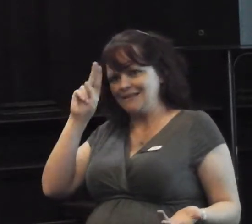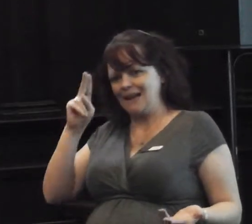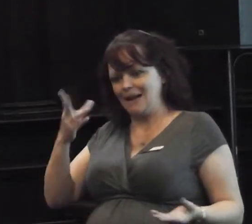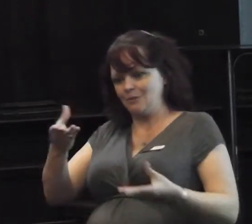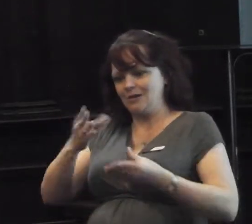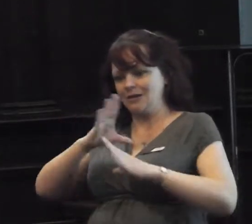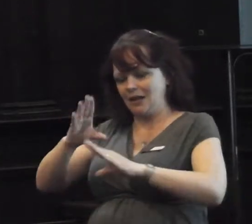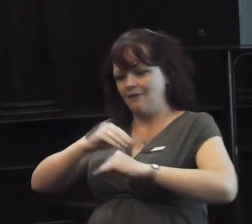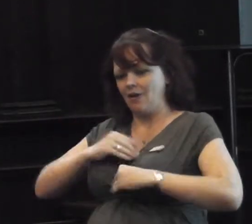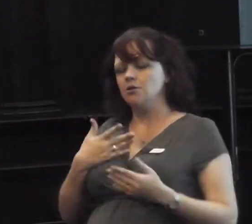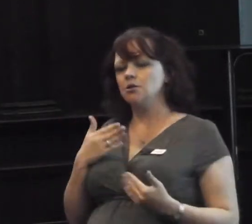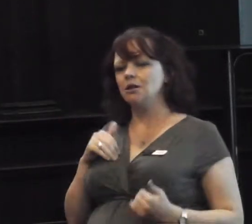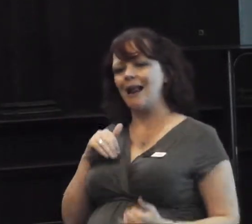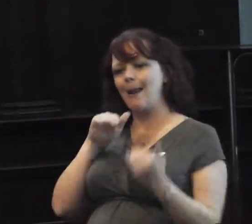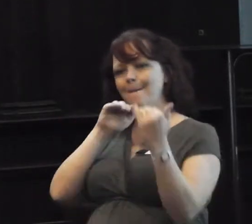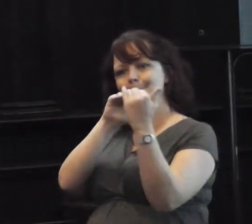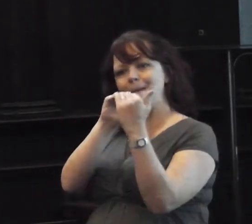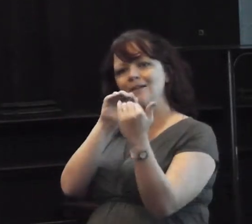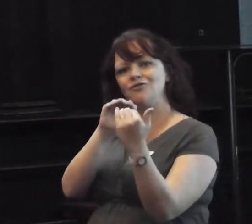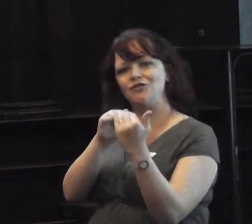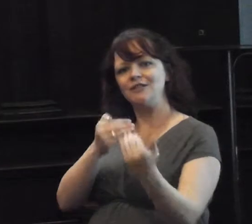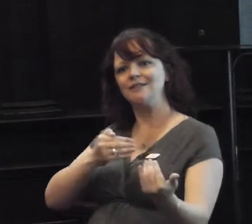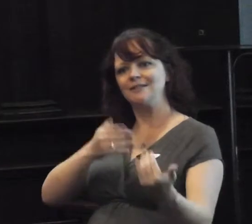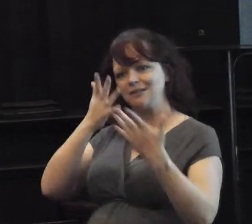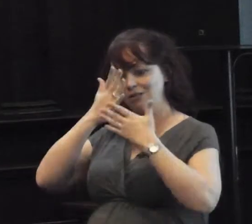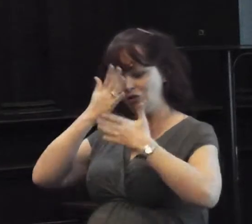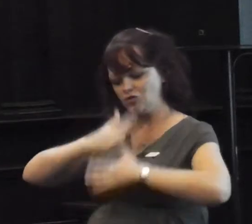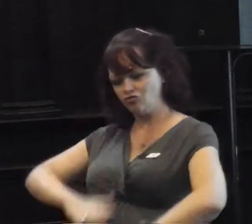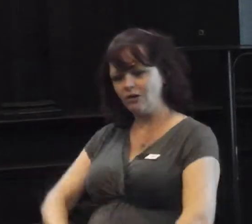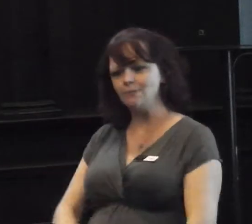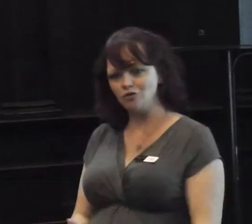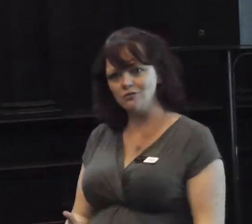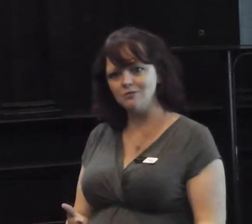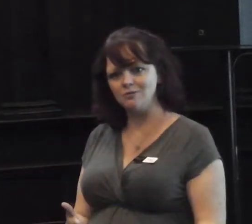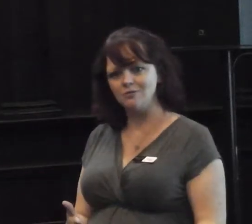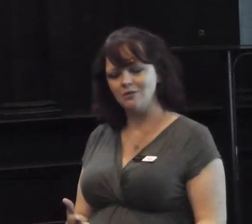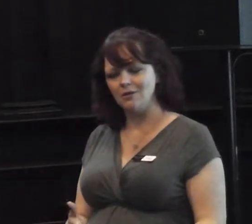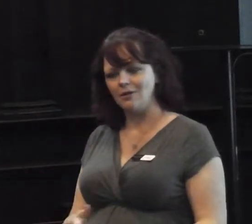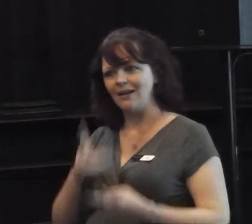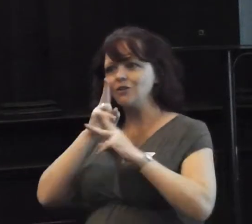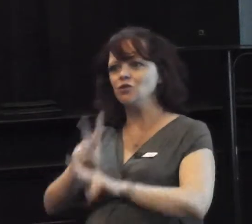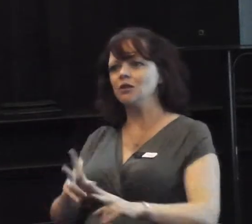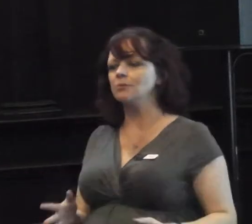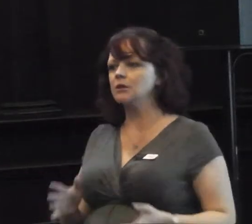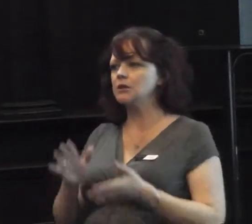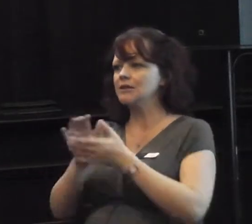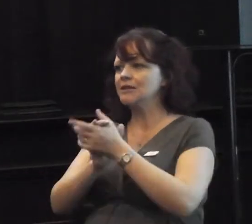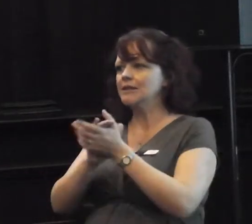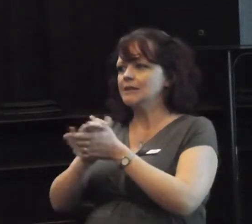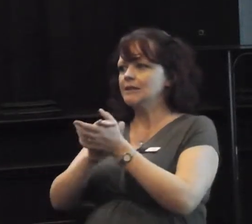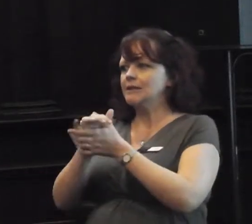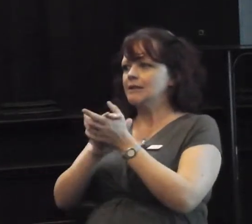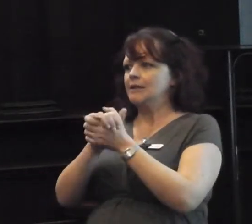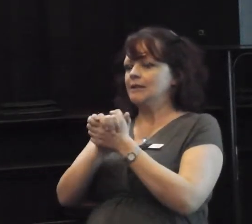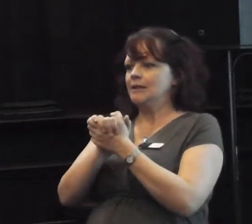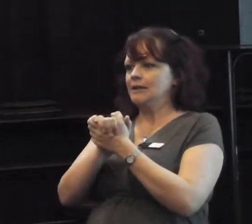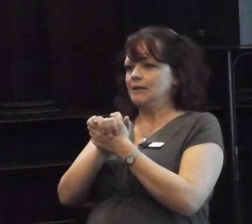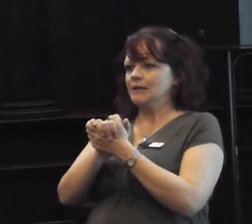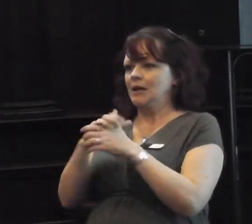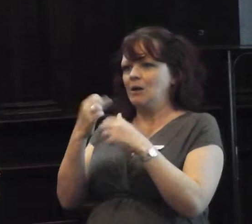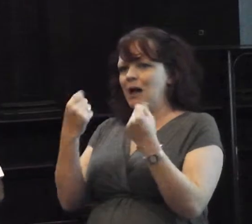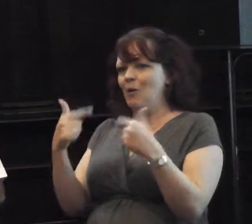of a serious offence on the street. And that there are some people who think that we haven't got the power to stop and search.